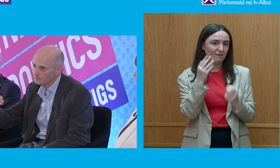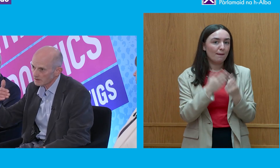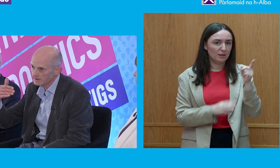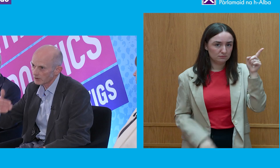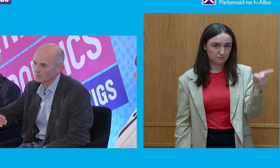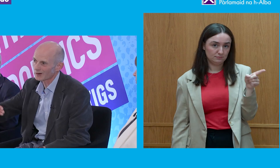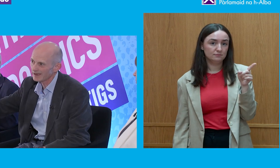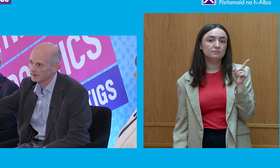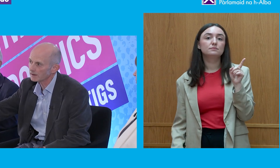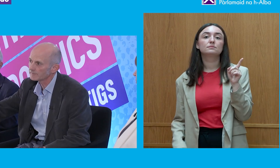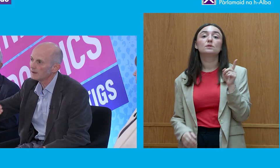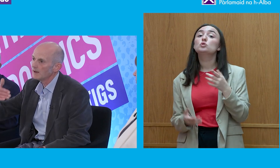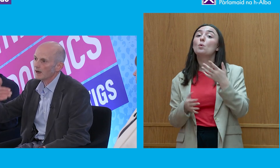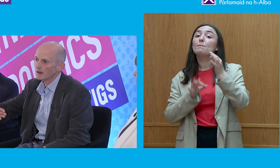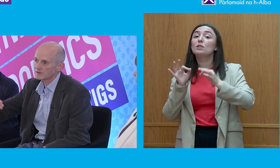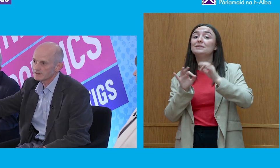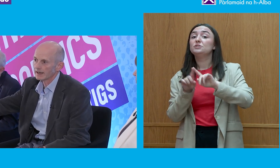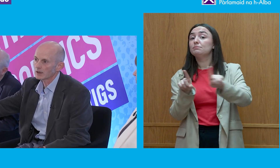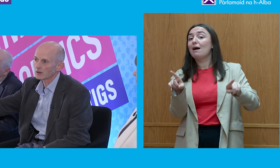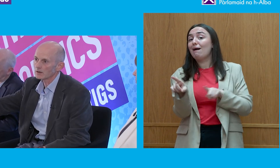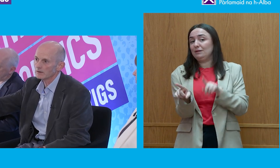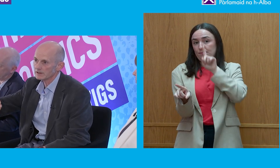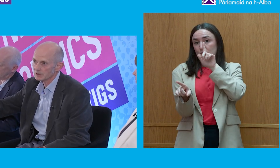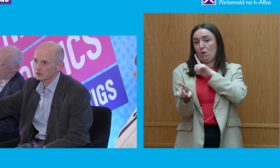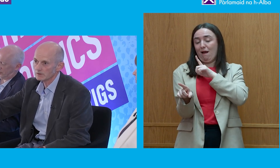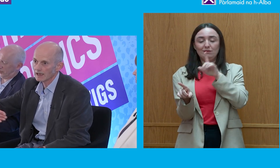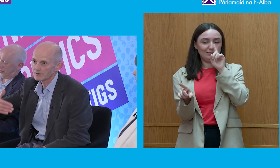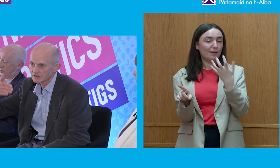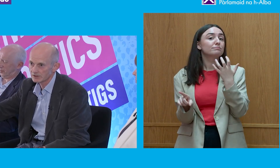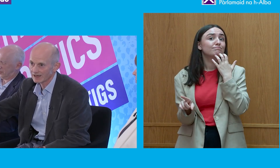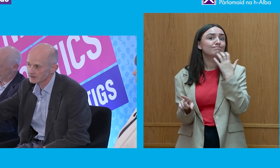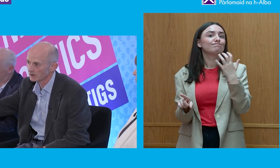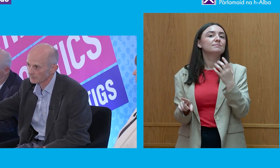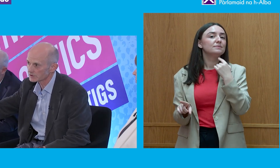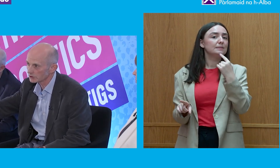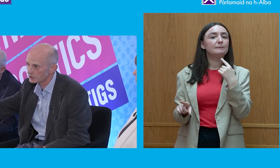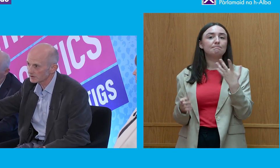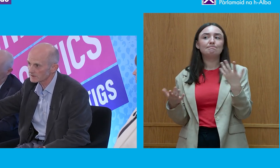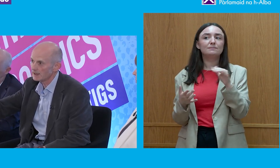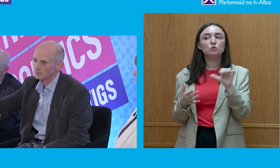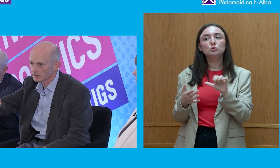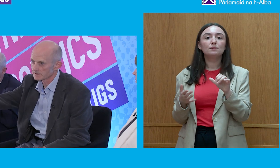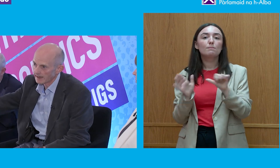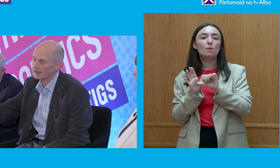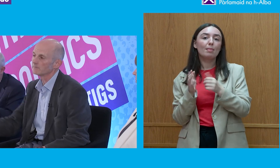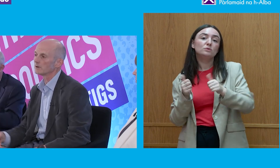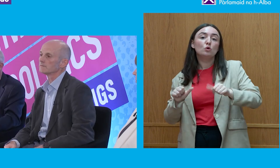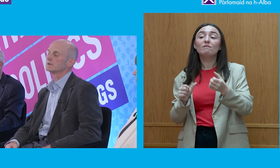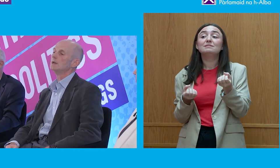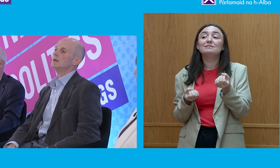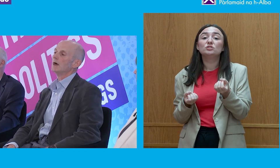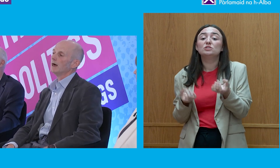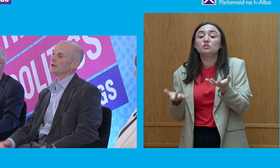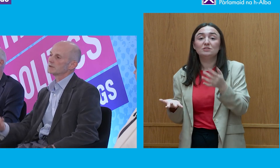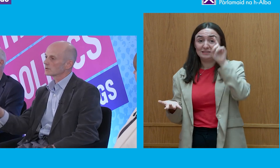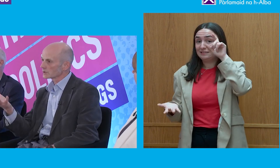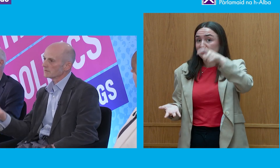the curve because they're not brave enough to take on these issues and to suggest the obvious solutions because that involves